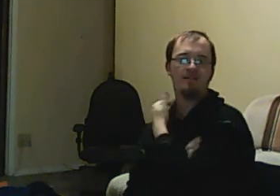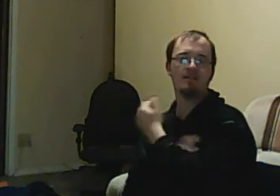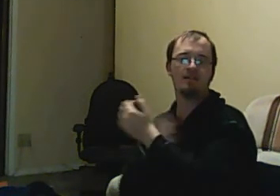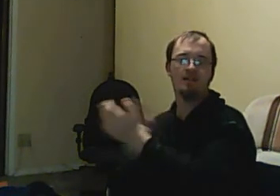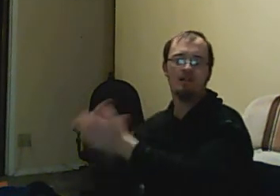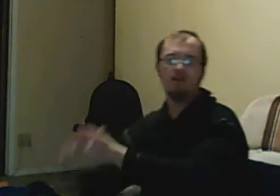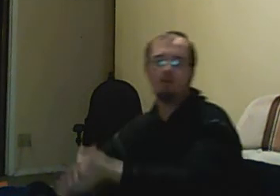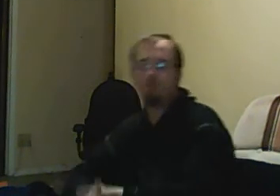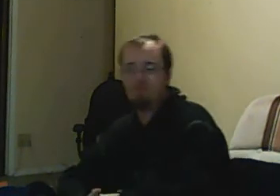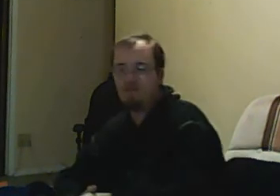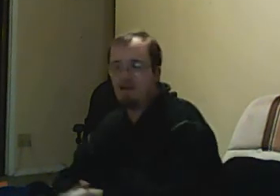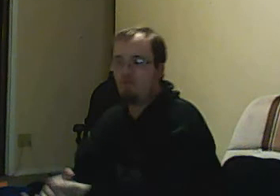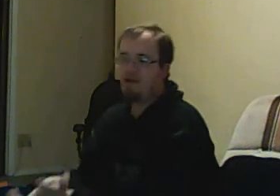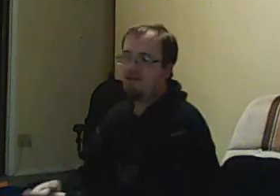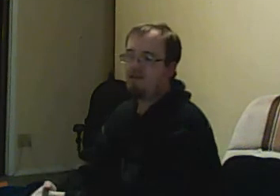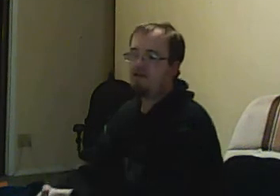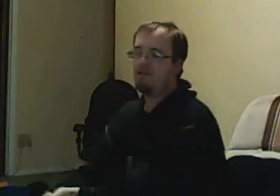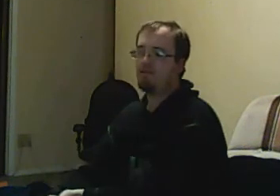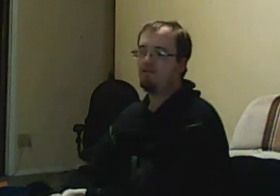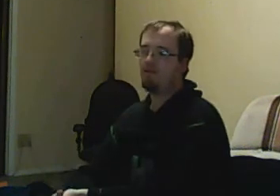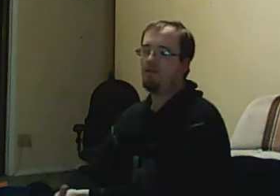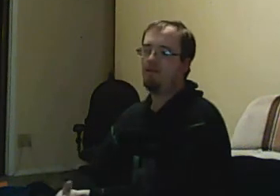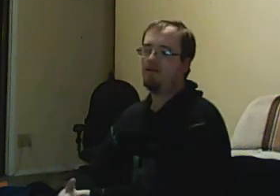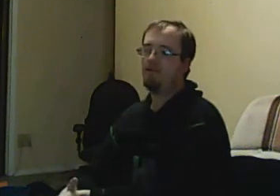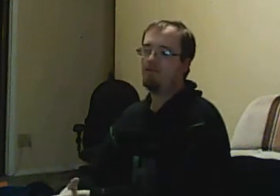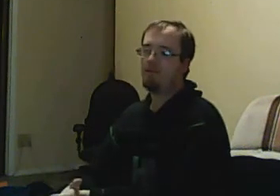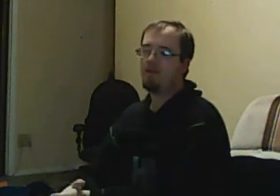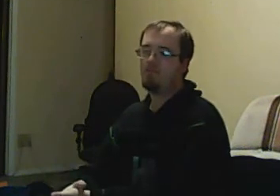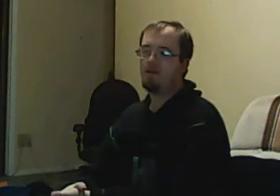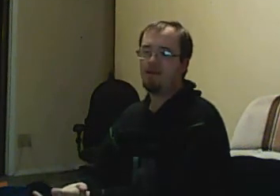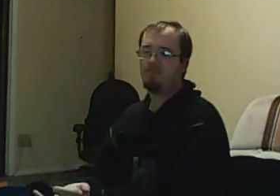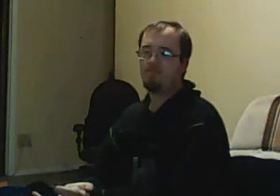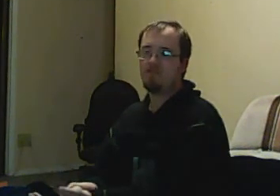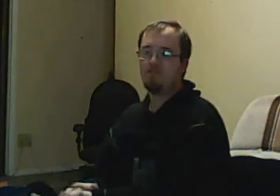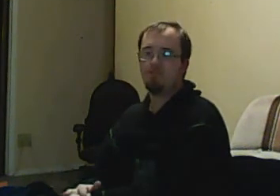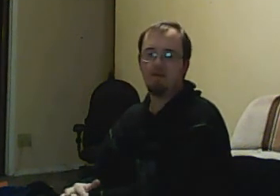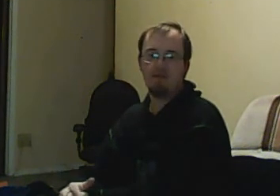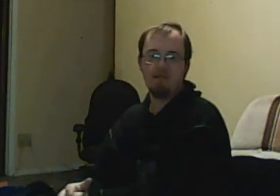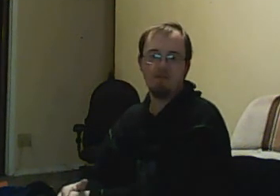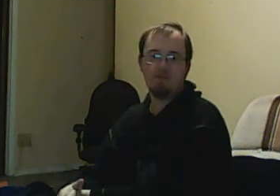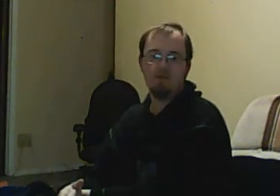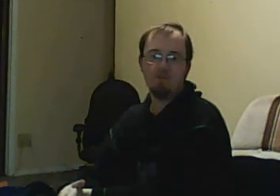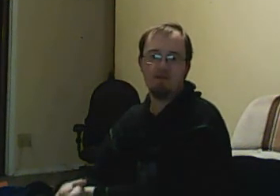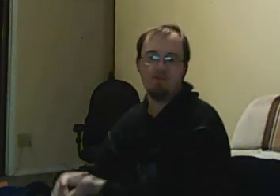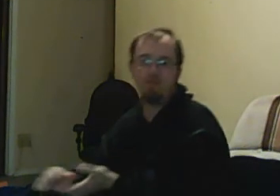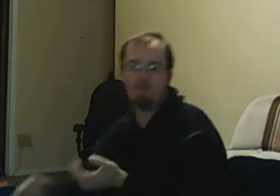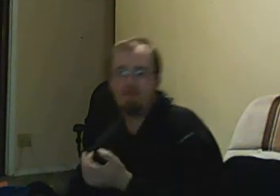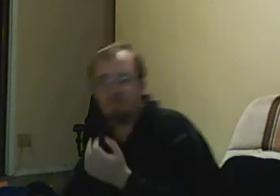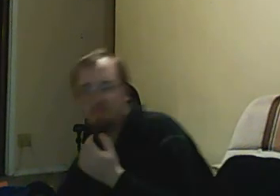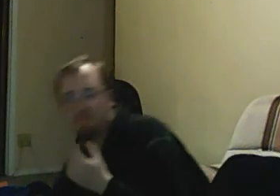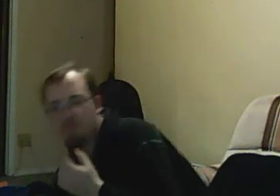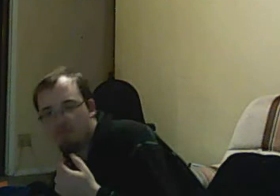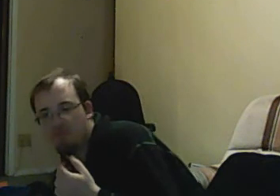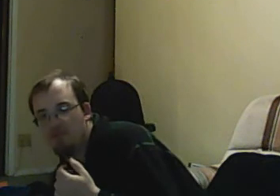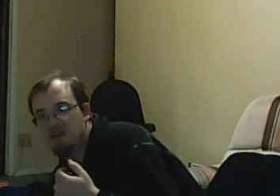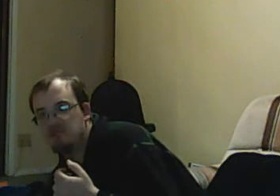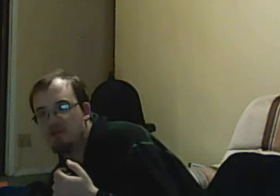they saw Rick, the last of Rick, after season three when he was the culprit of an abusive relationship